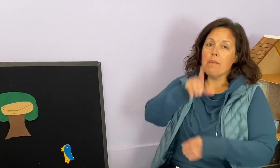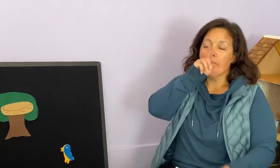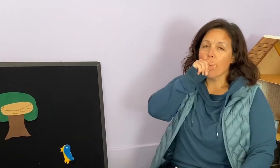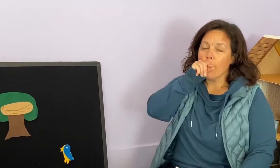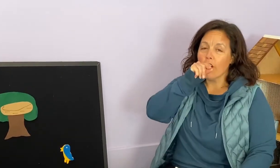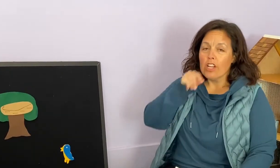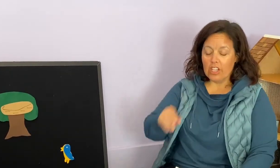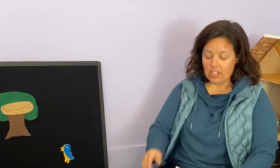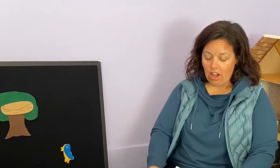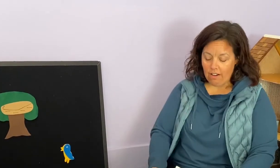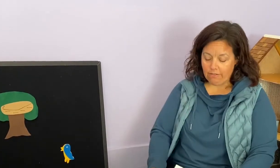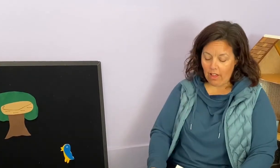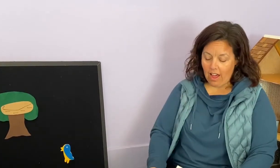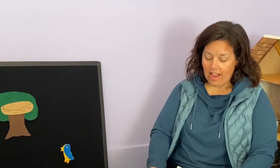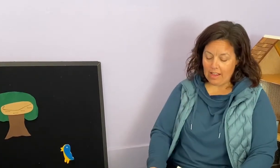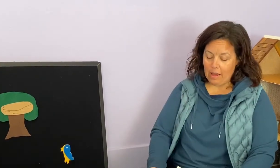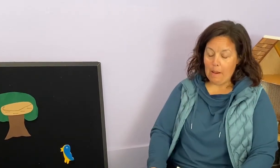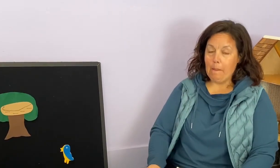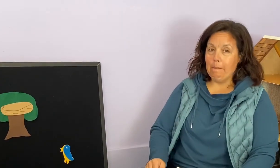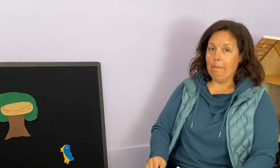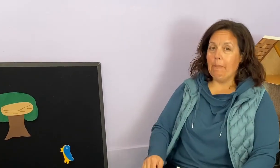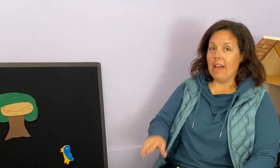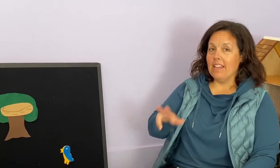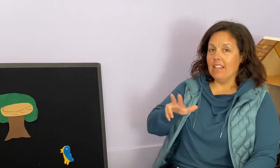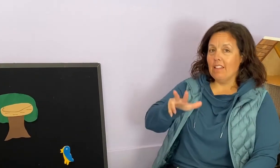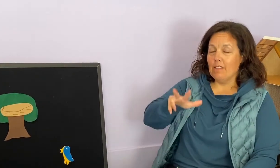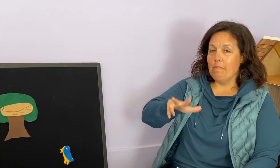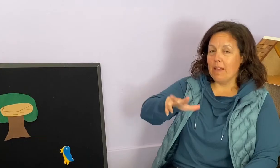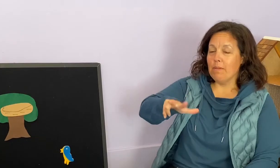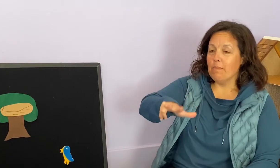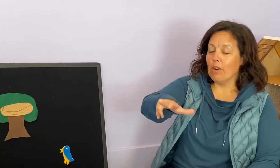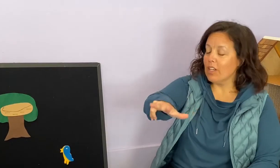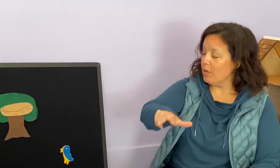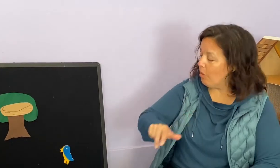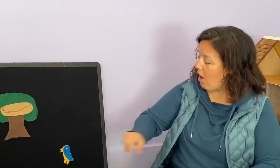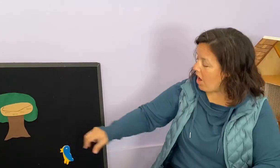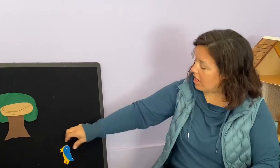bird could not fly, but the baby bird could walk.